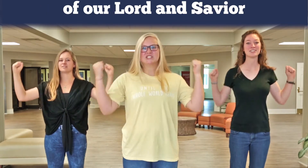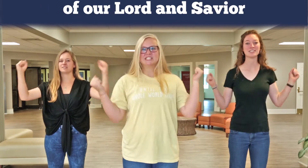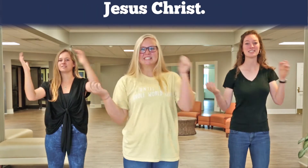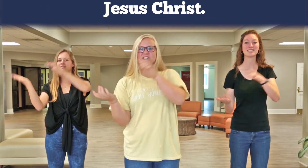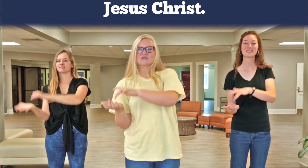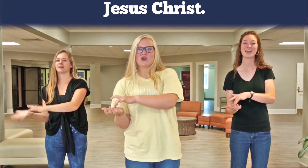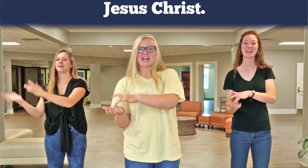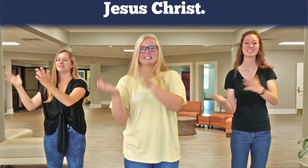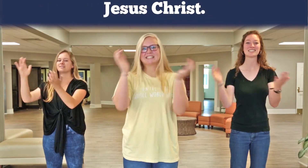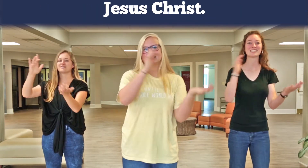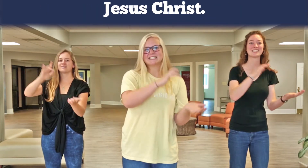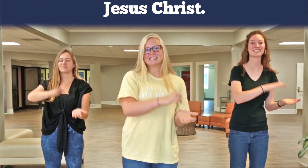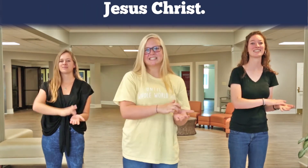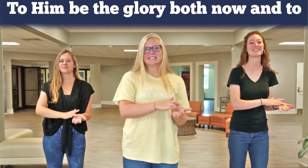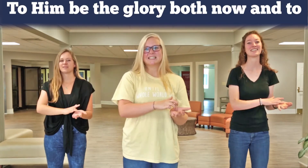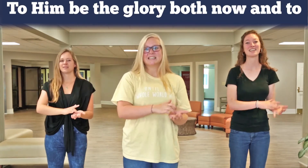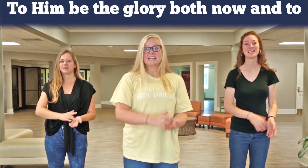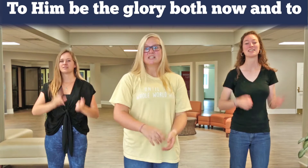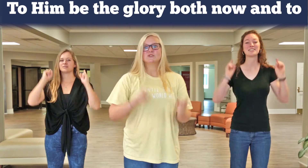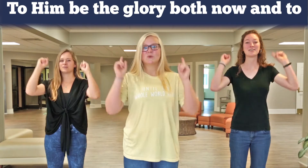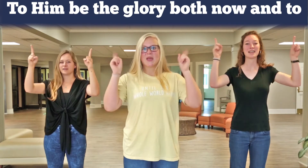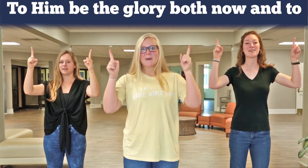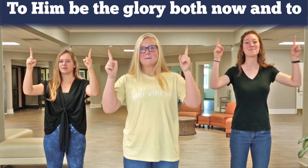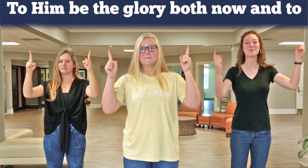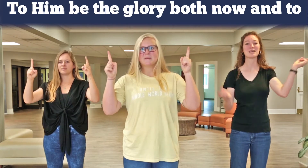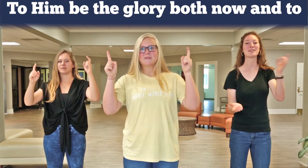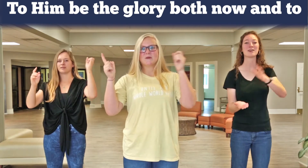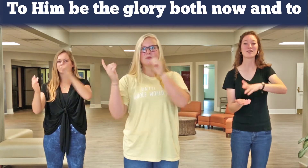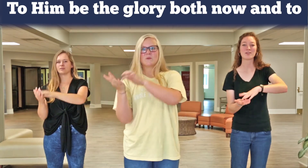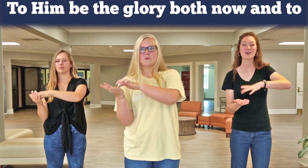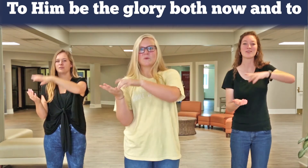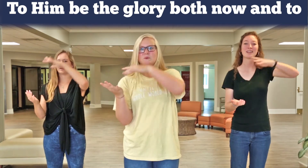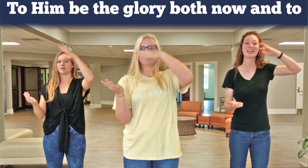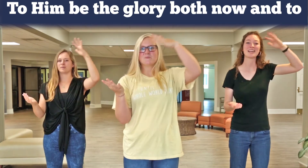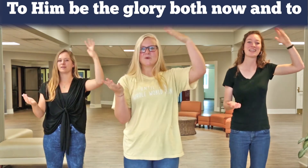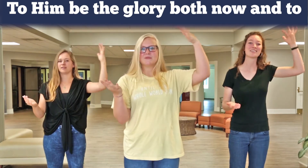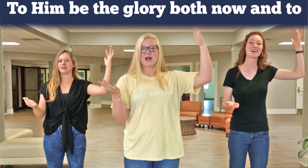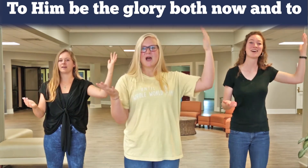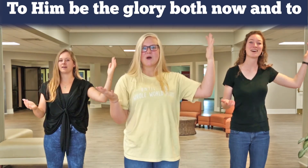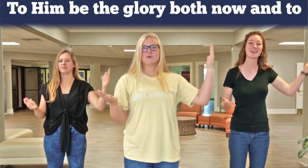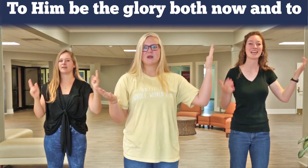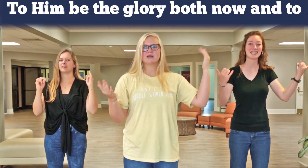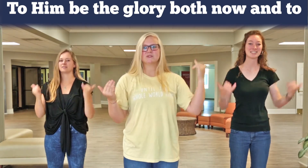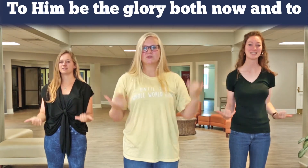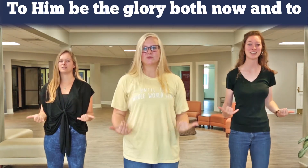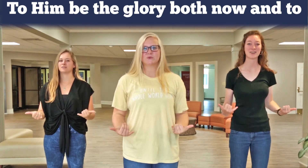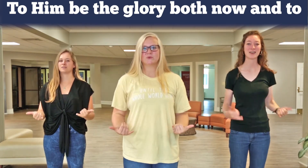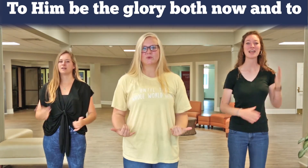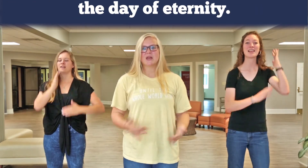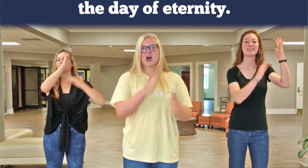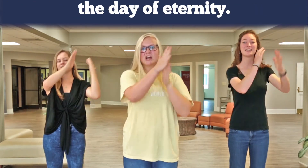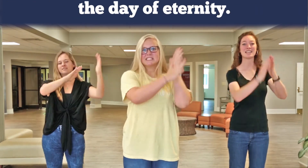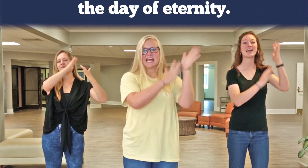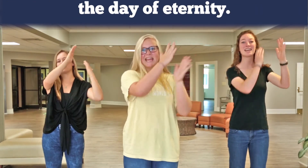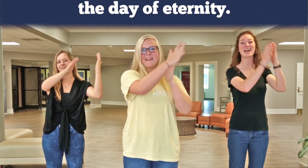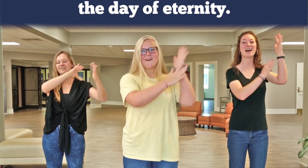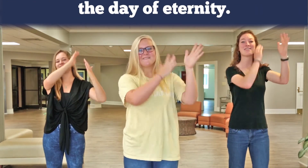Jesus Christ To Him be the glory Both now and to the day of